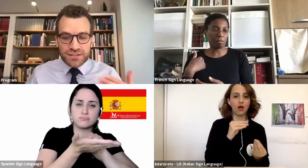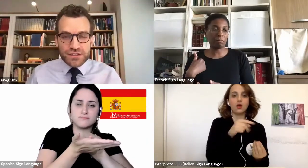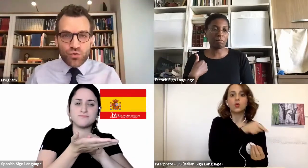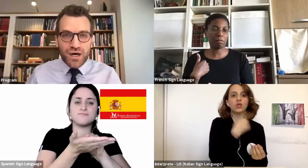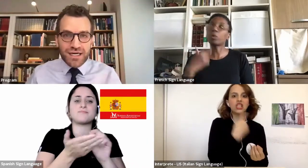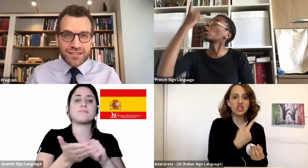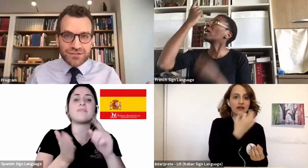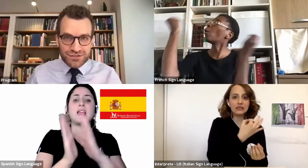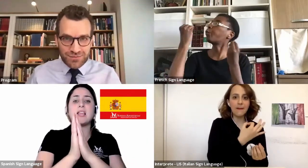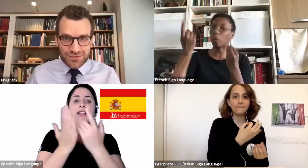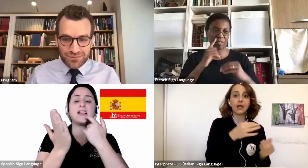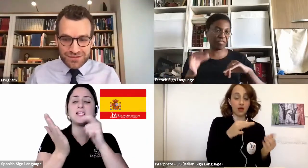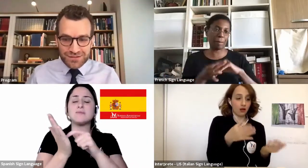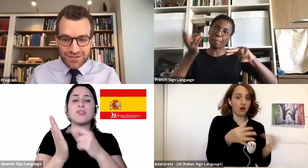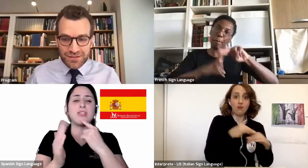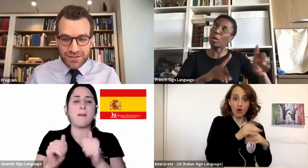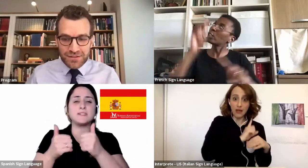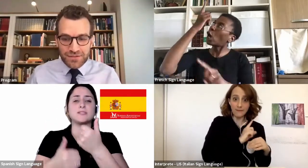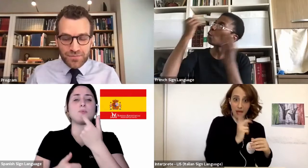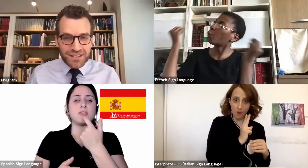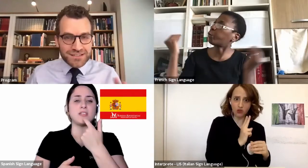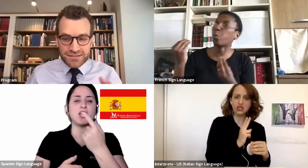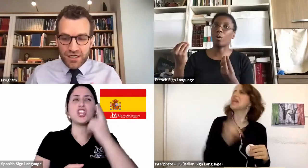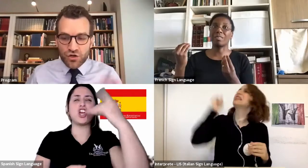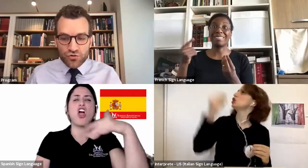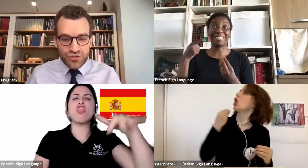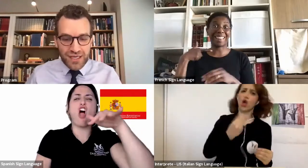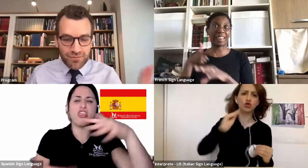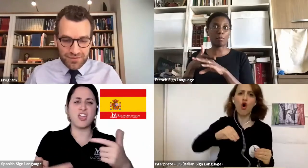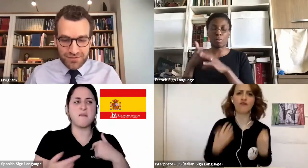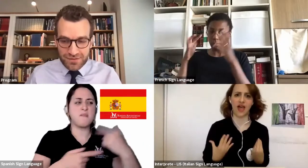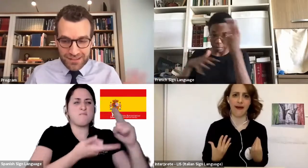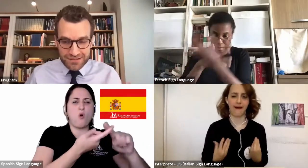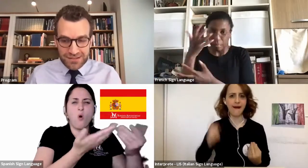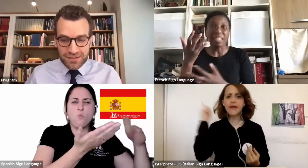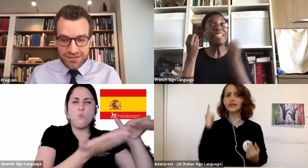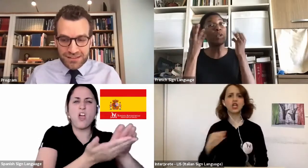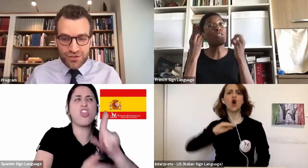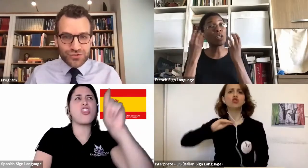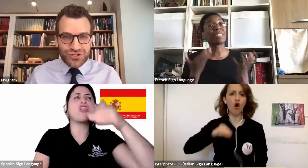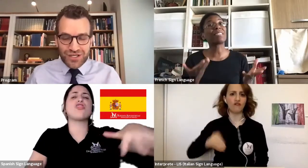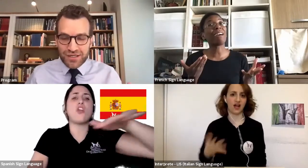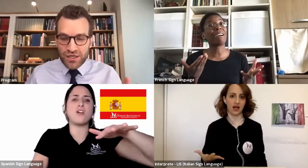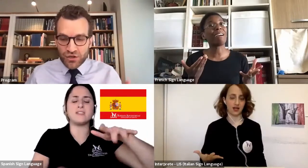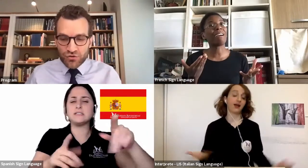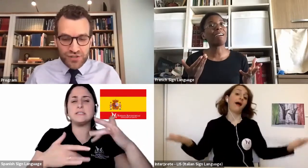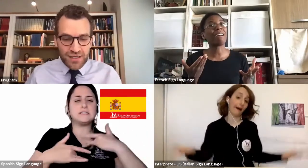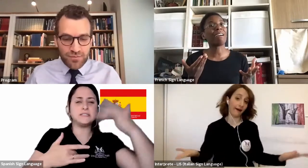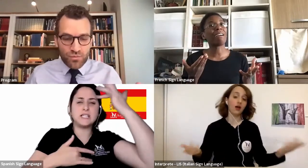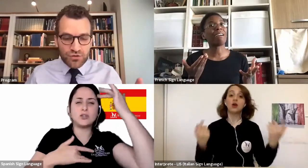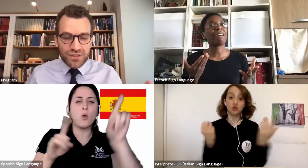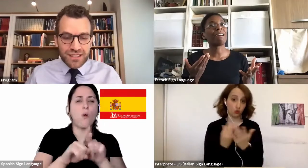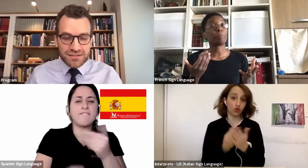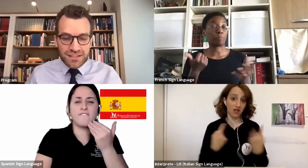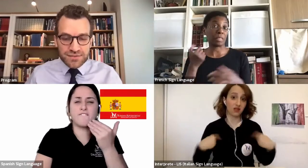most disquieting symptoms. And he says, like, go to him. This is still C.S. Lewis talking. Go to